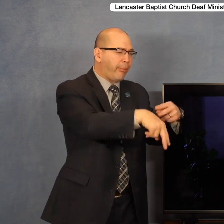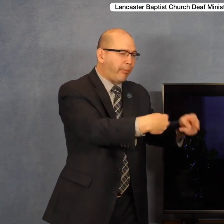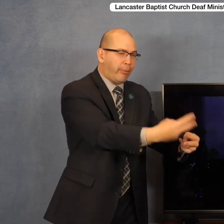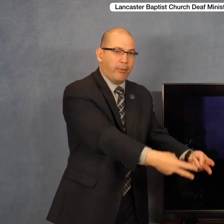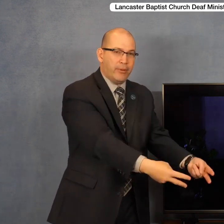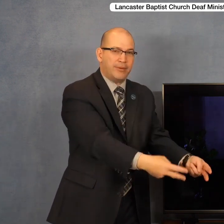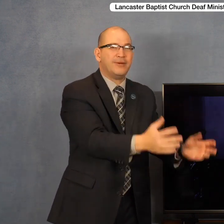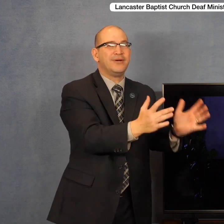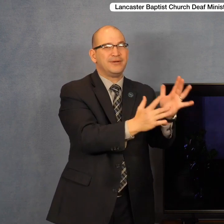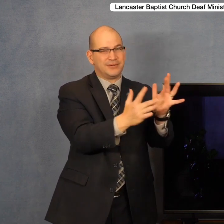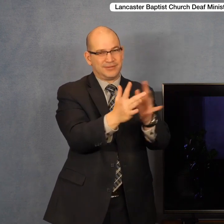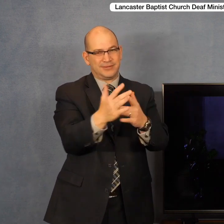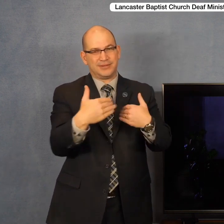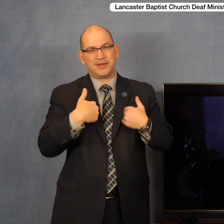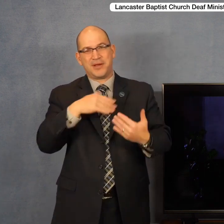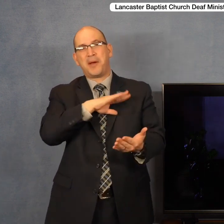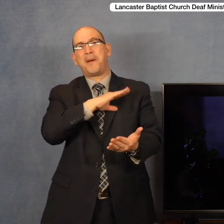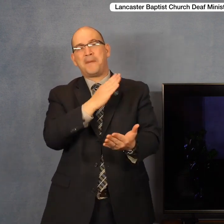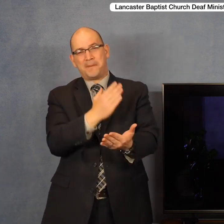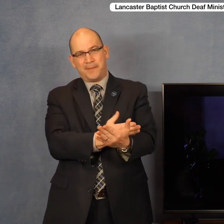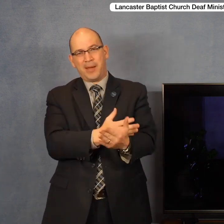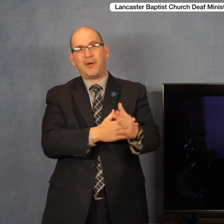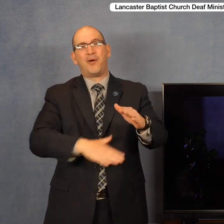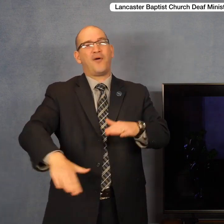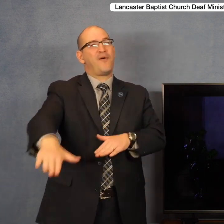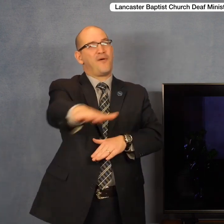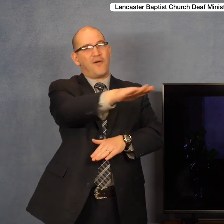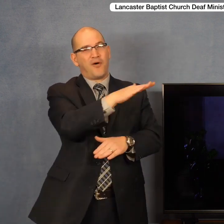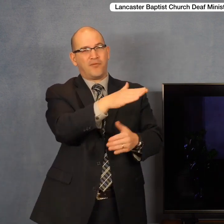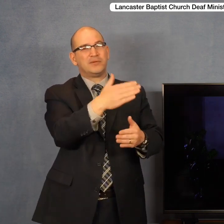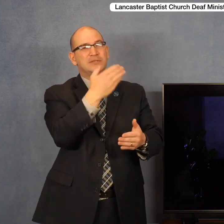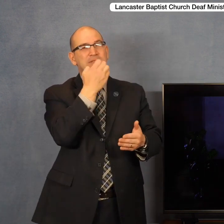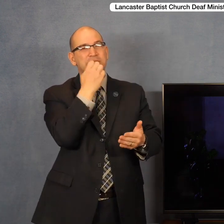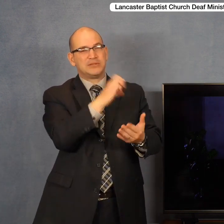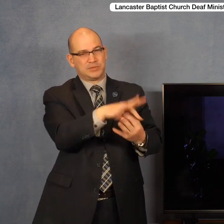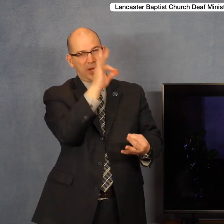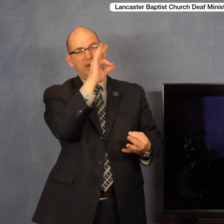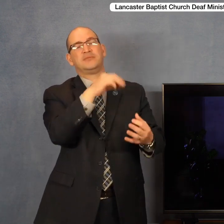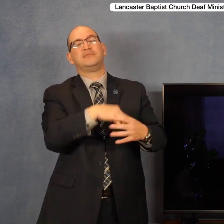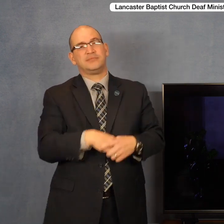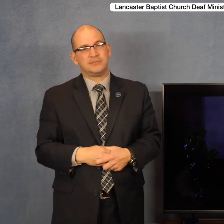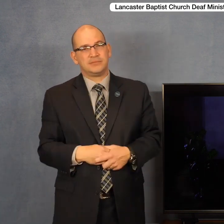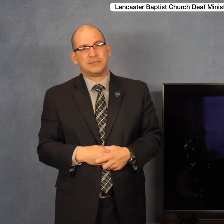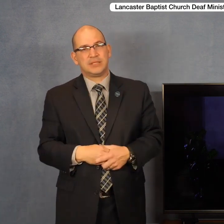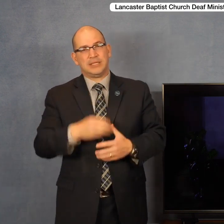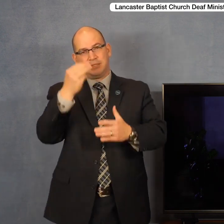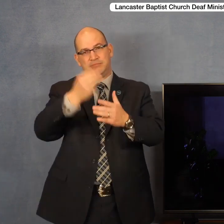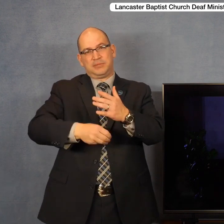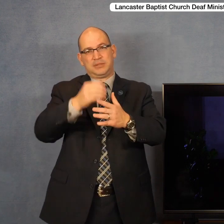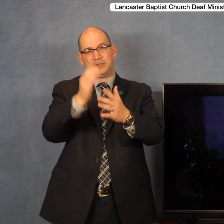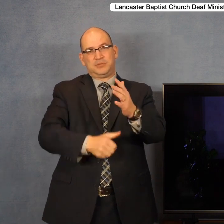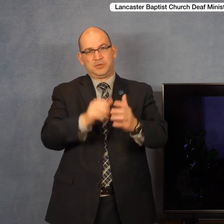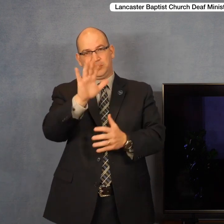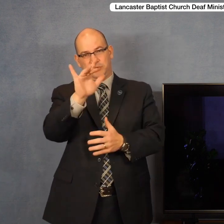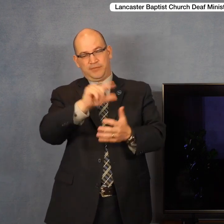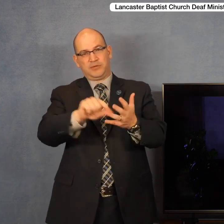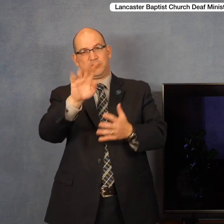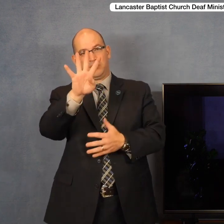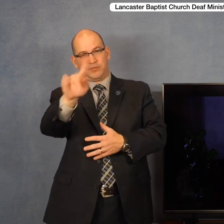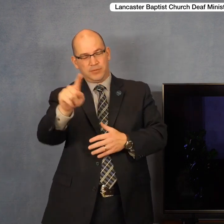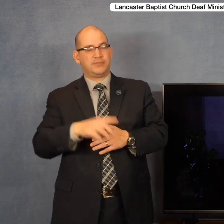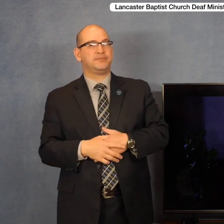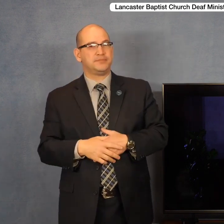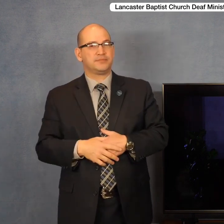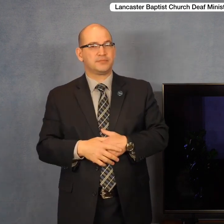that Jesus has power again over the spirit world. Matthew 25 and 41. Then shall he say